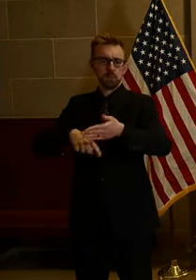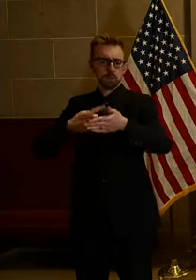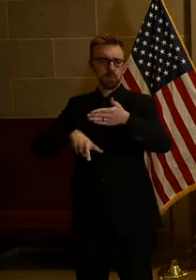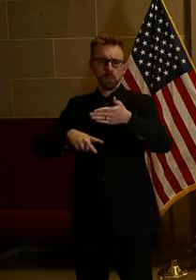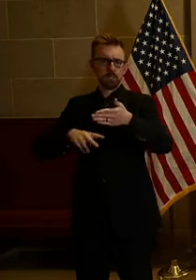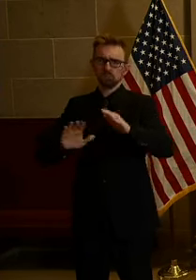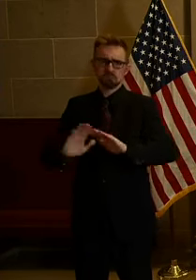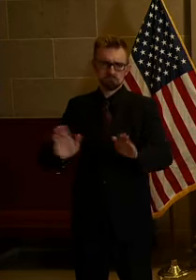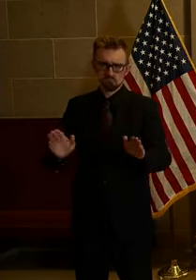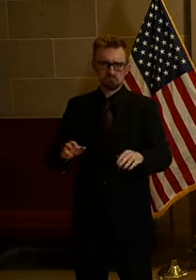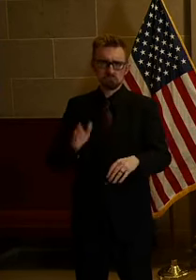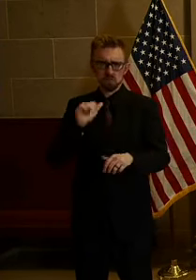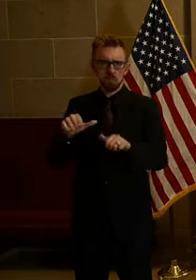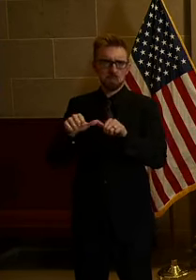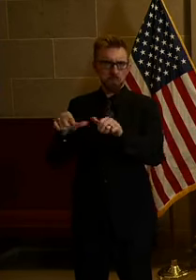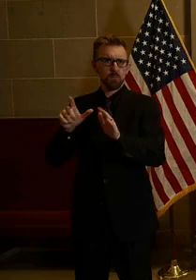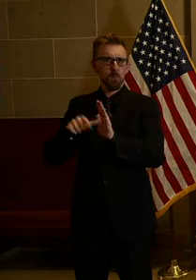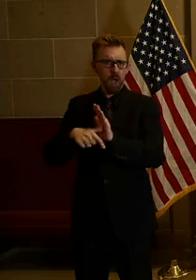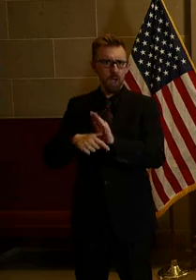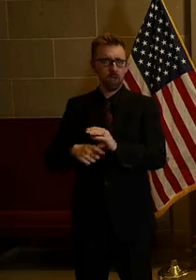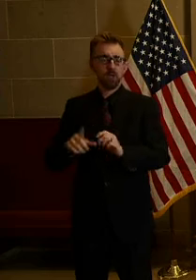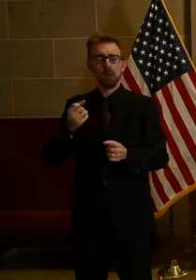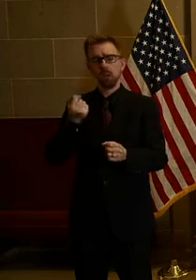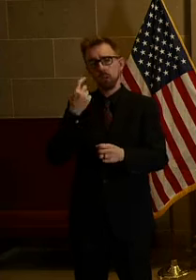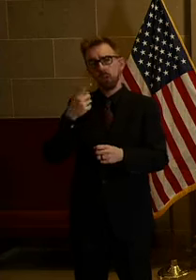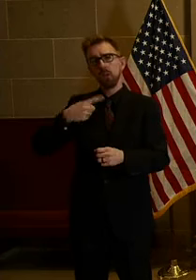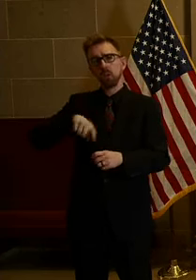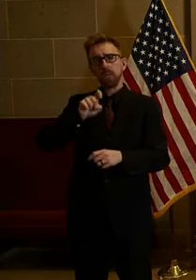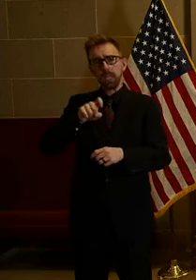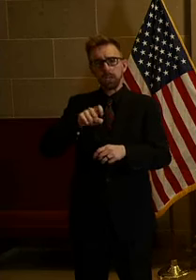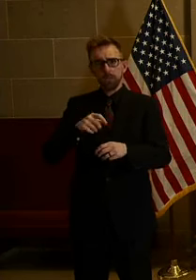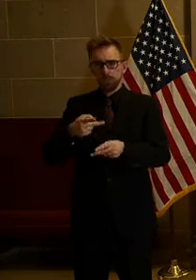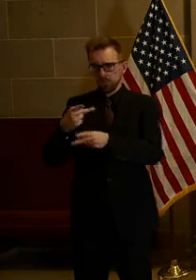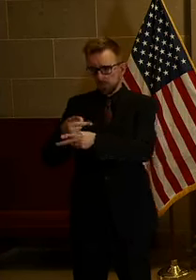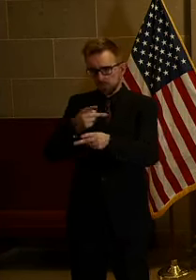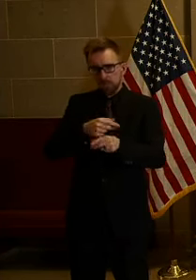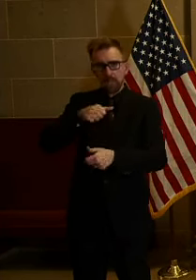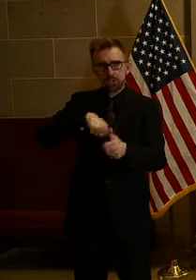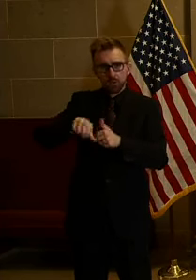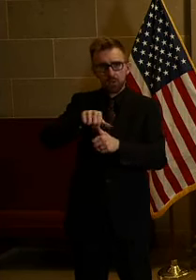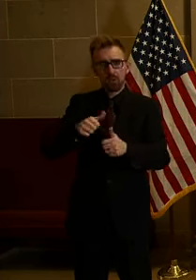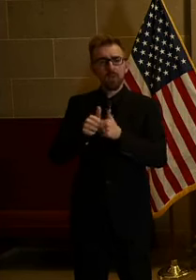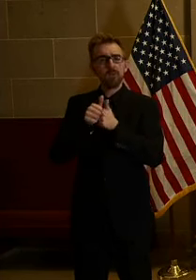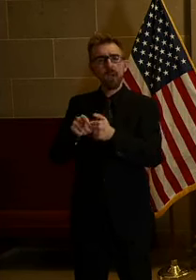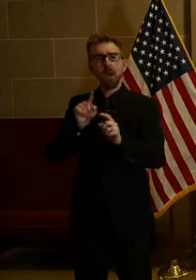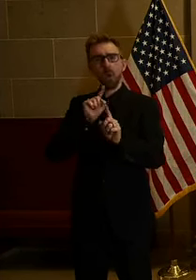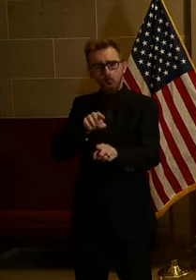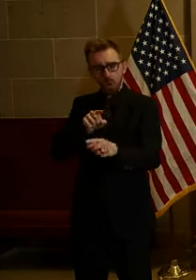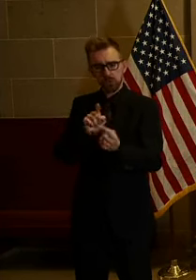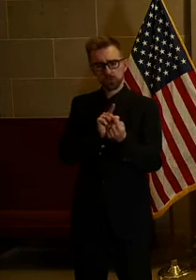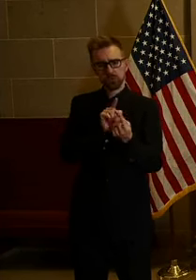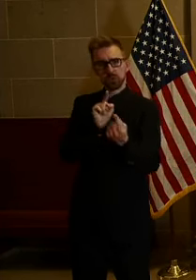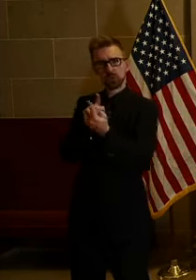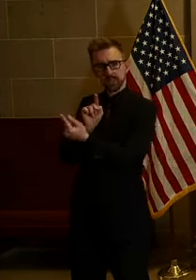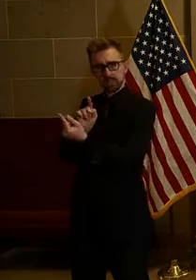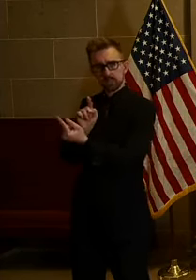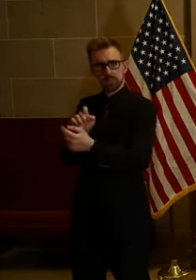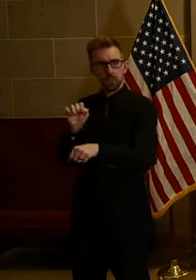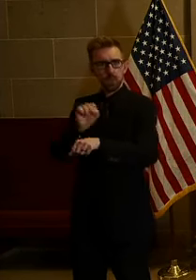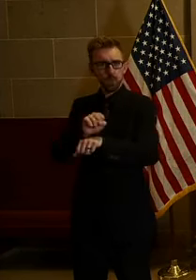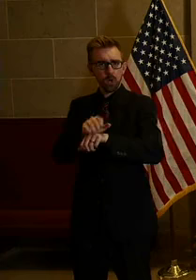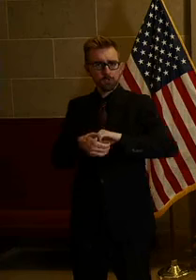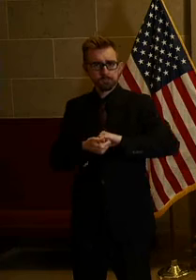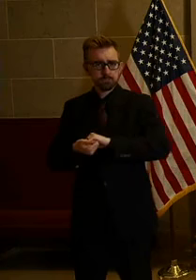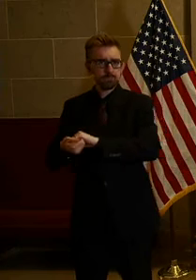But if everyone will look out for one another, follow the order, the social distancing and work together for the greater good of